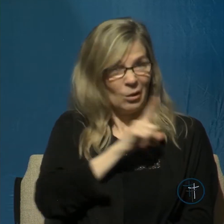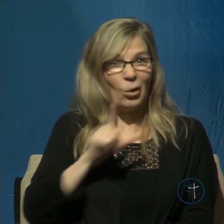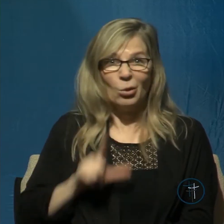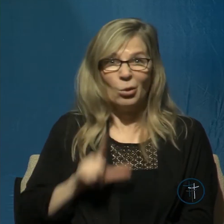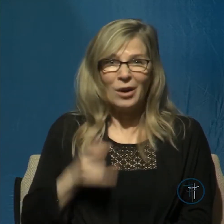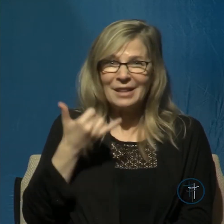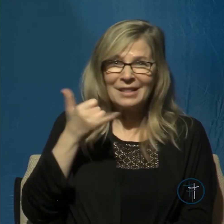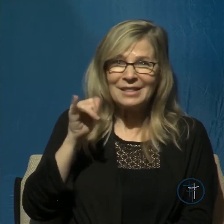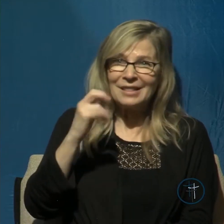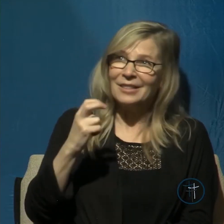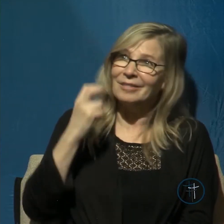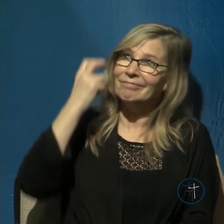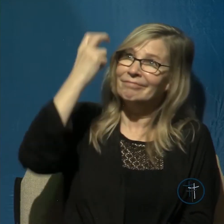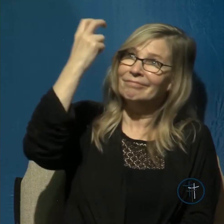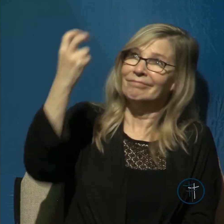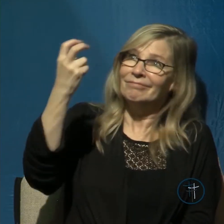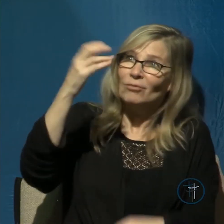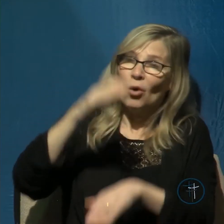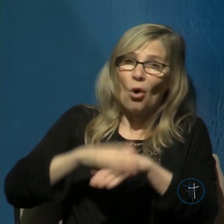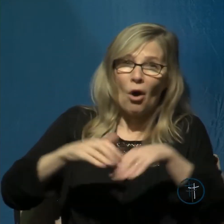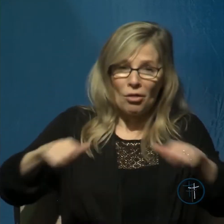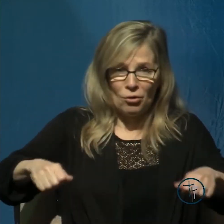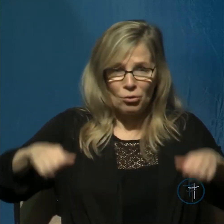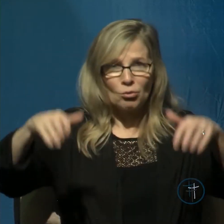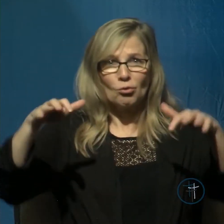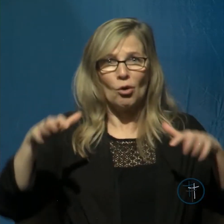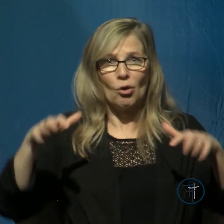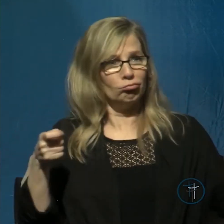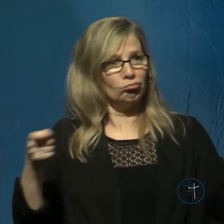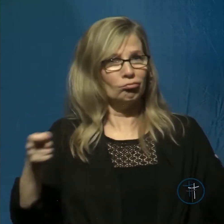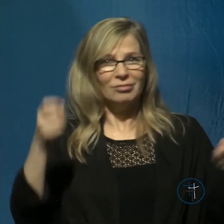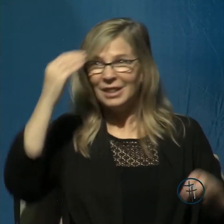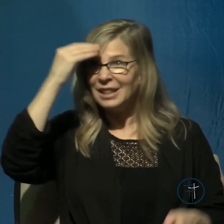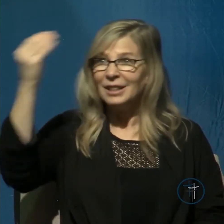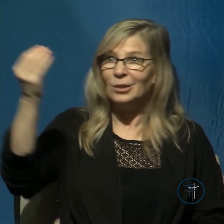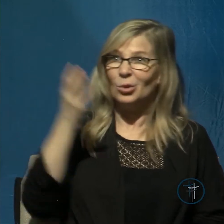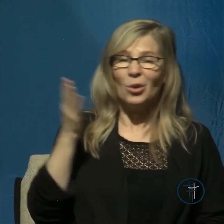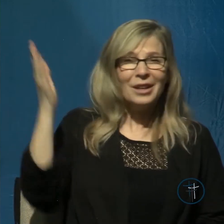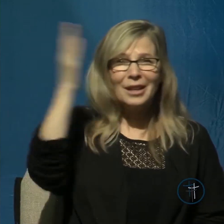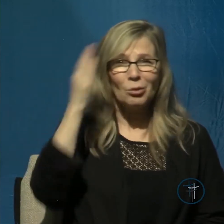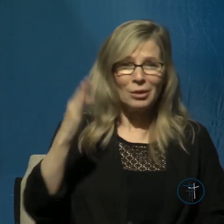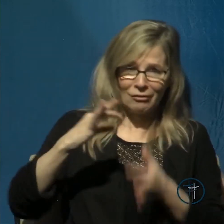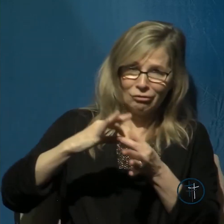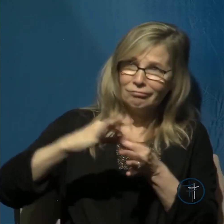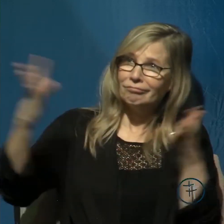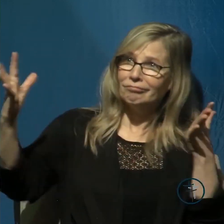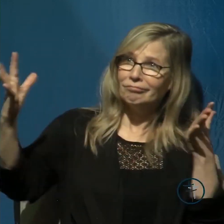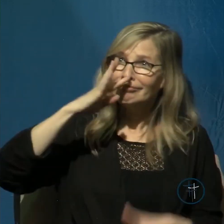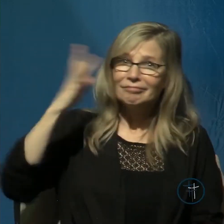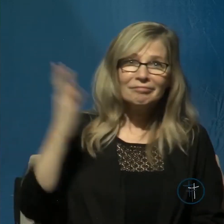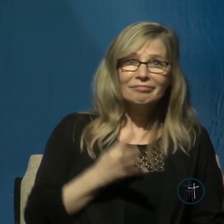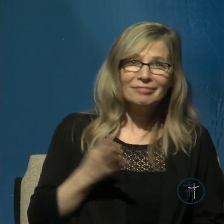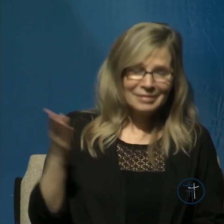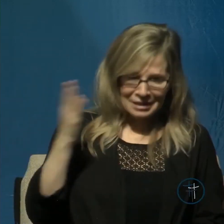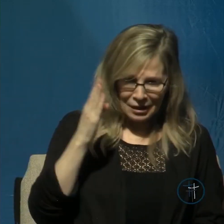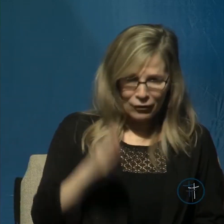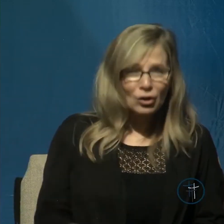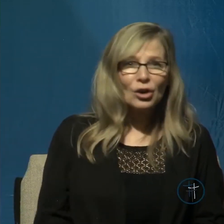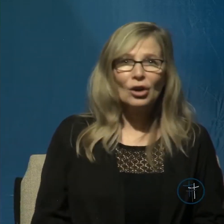throne of the universe has told us that he will never leave us, he will never forsake us so that we can trust him to